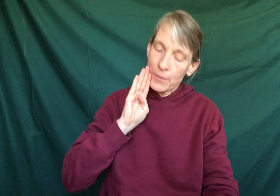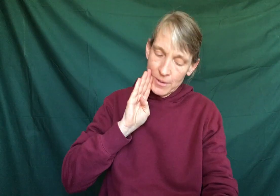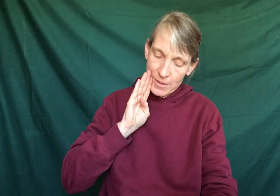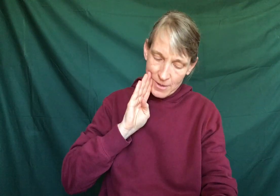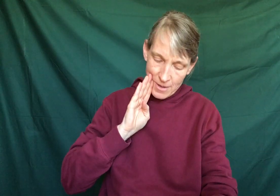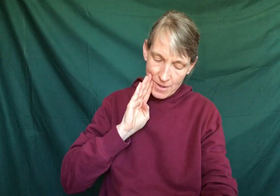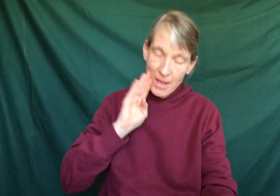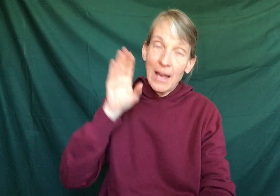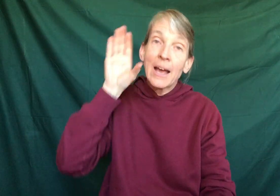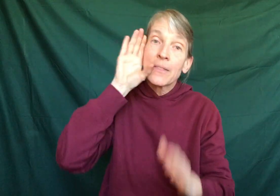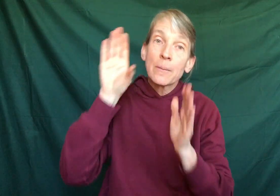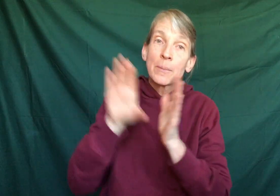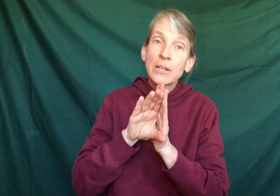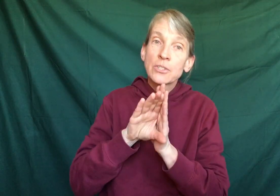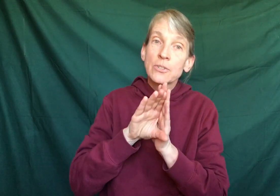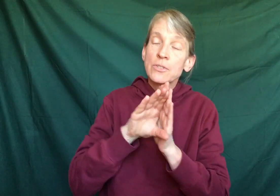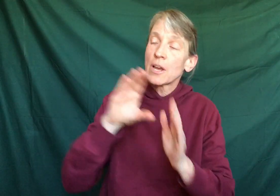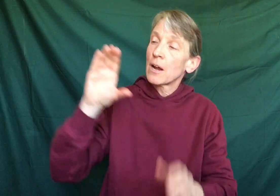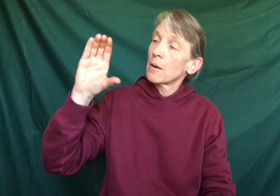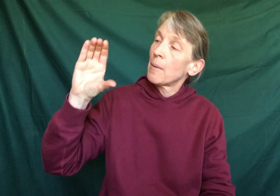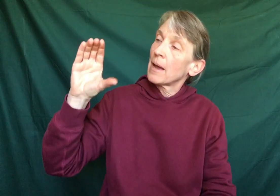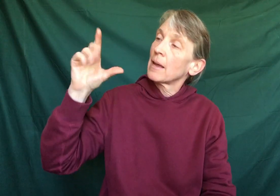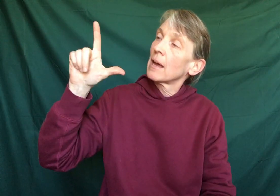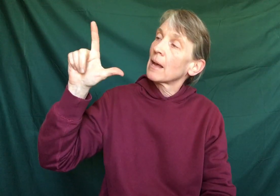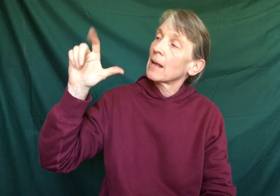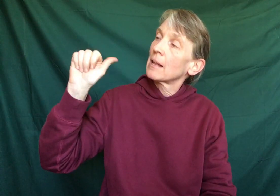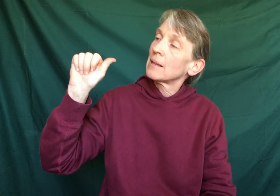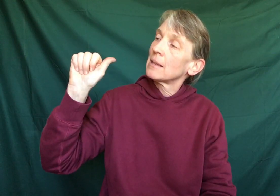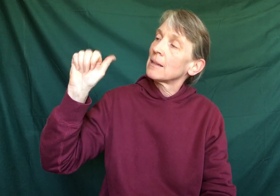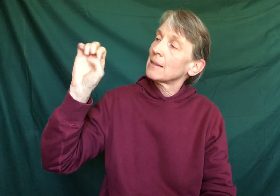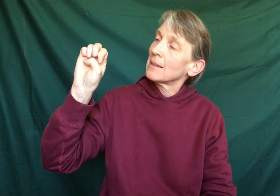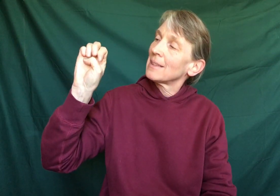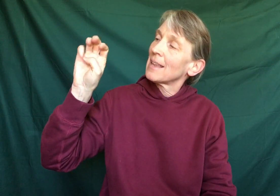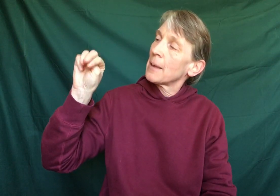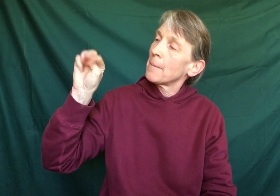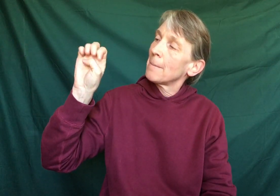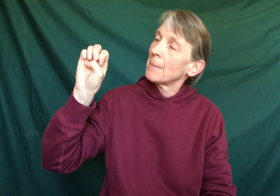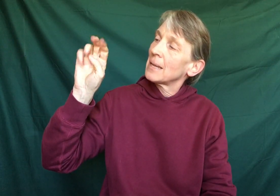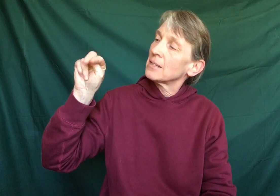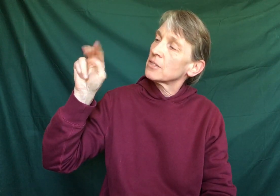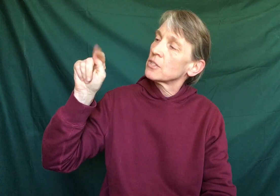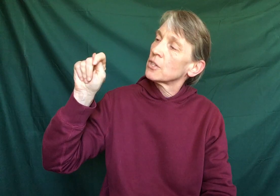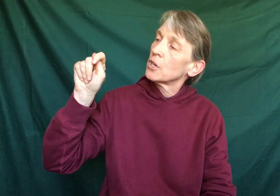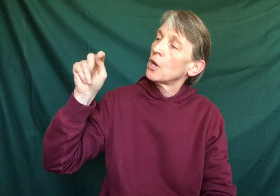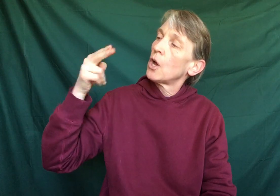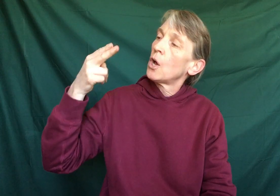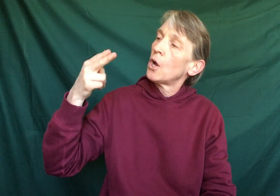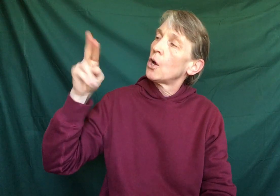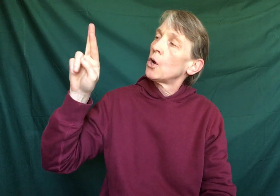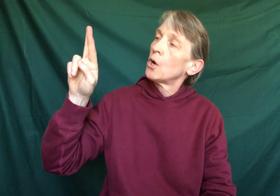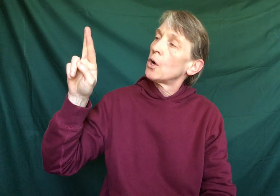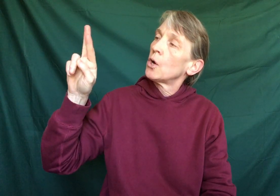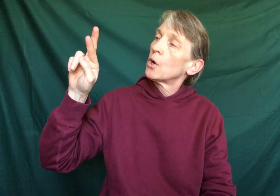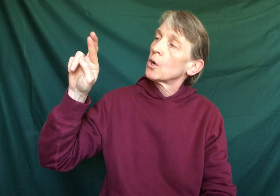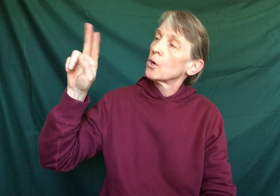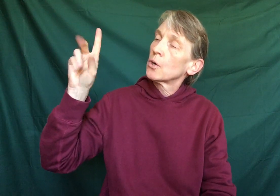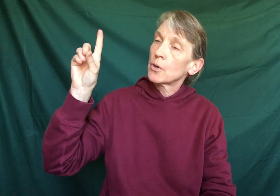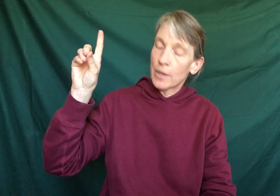and the pictures are by Clement Hurd.